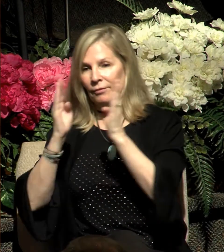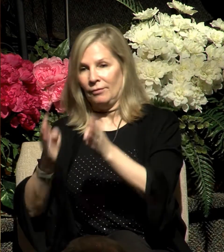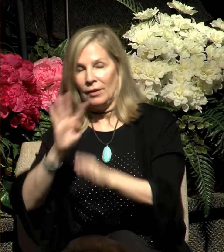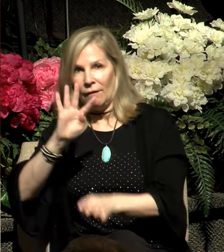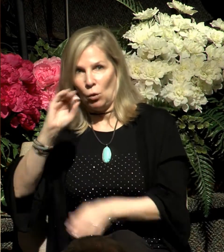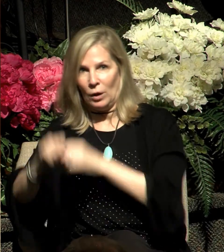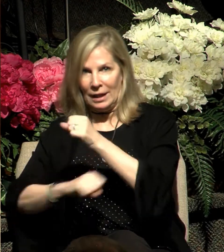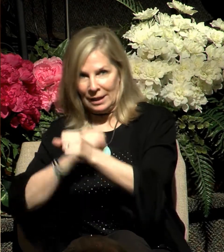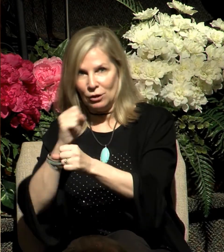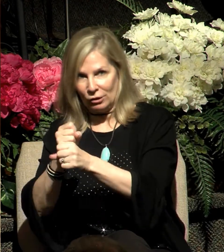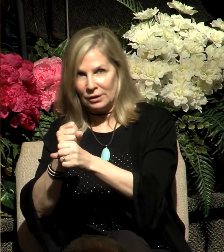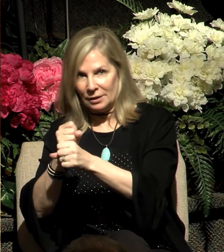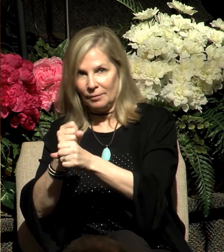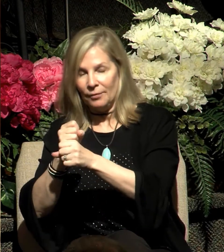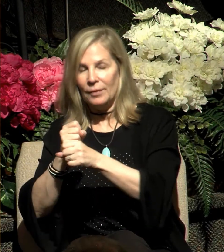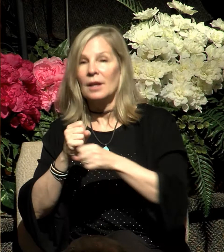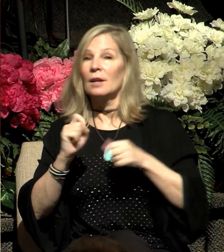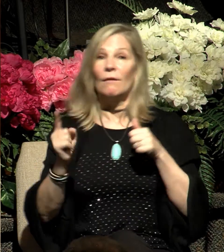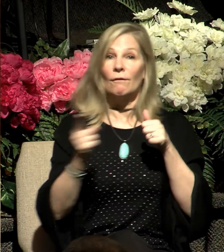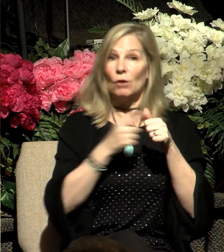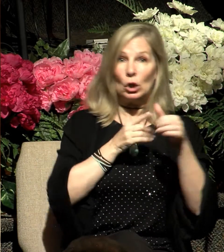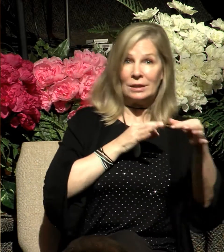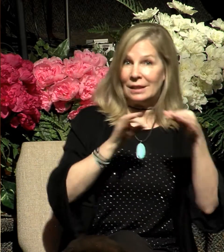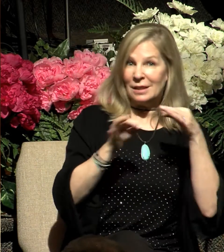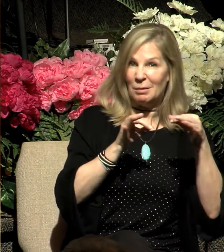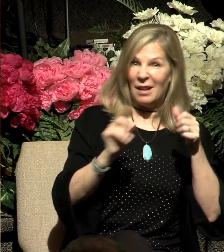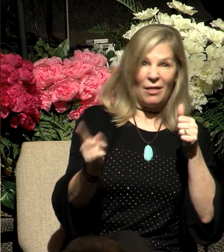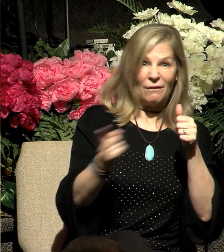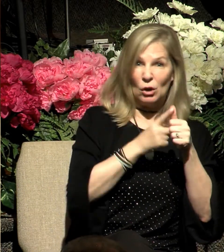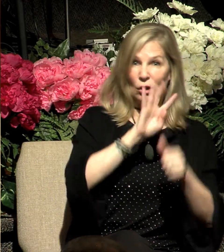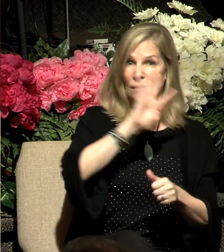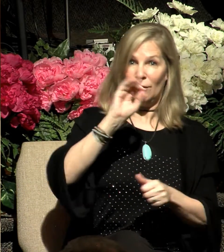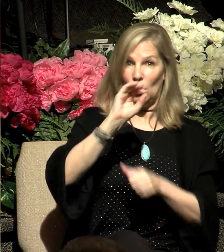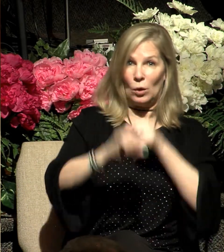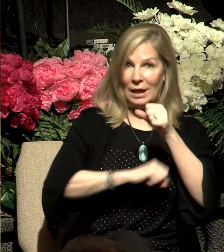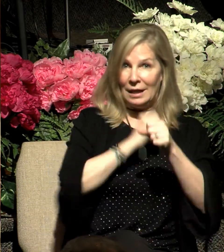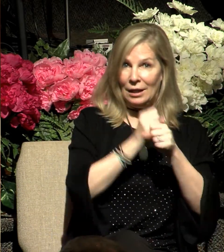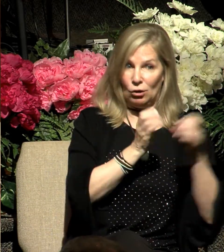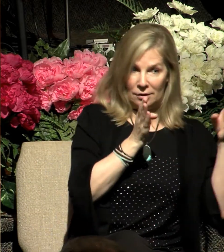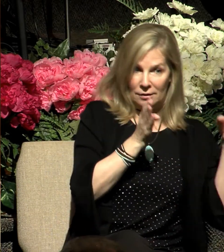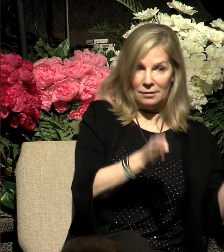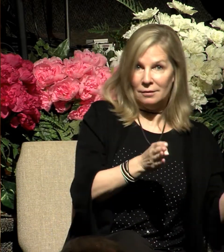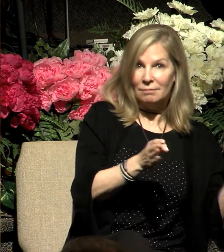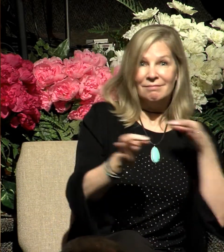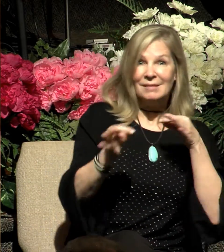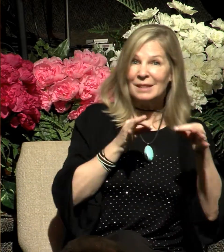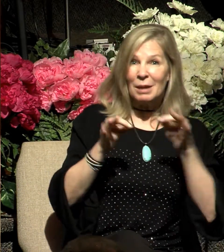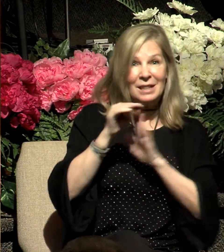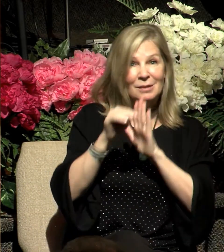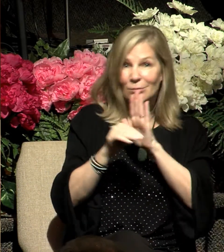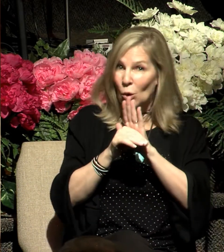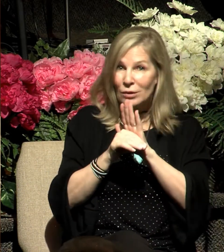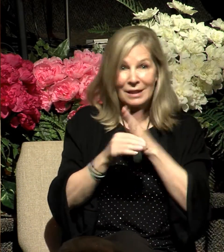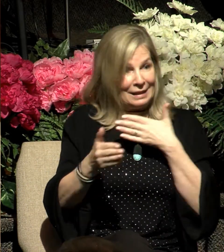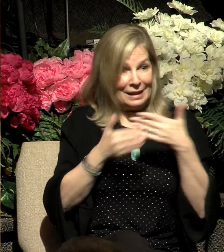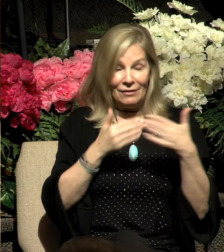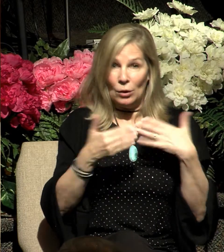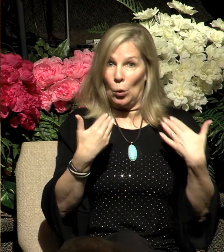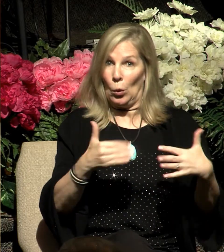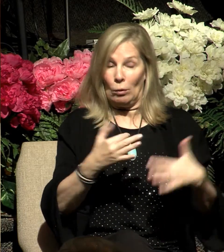speaking of the first 40 years of the life of Moses, where he explains that Moses, though highly qualified to be